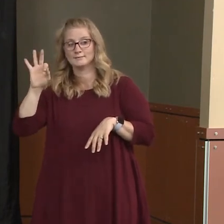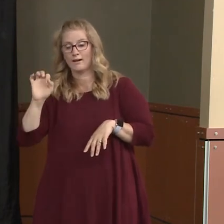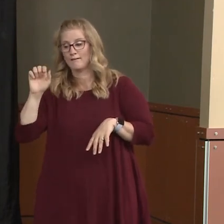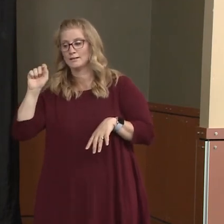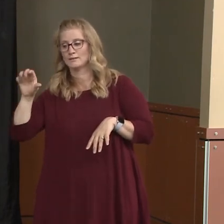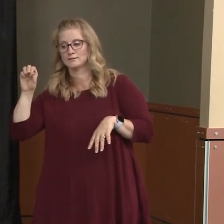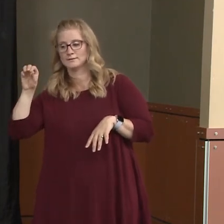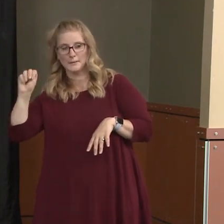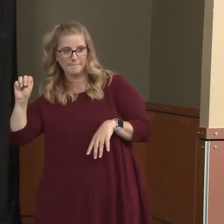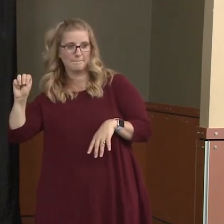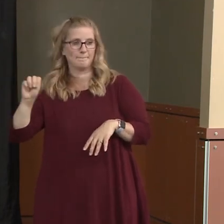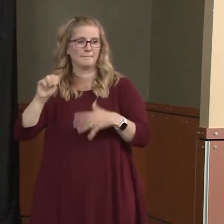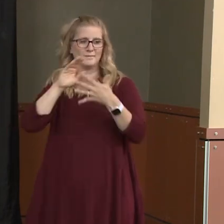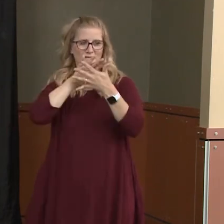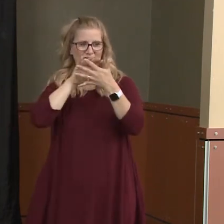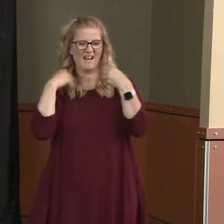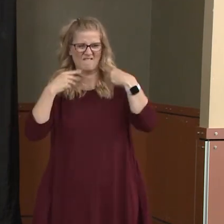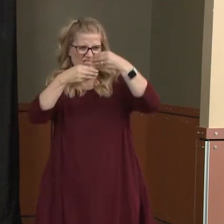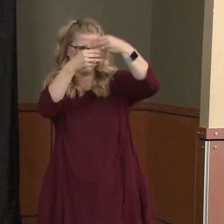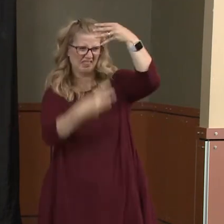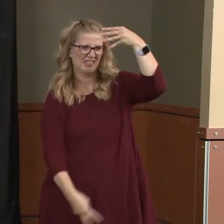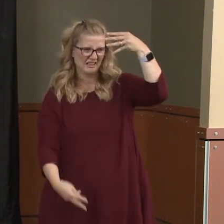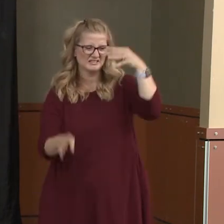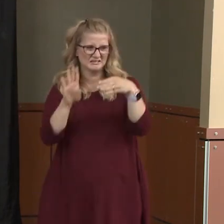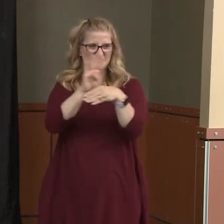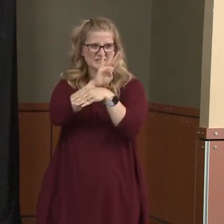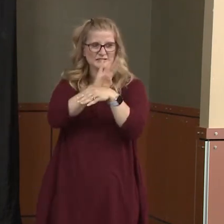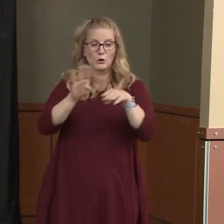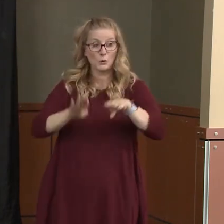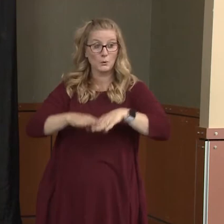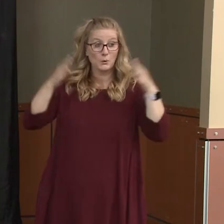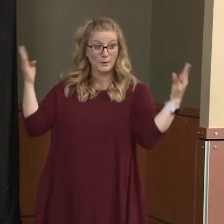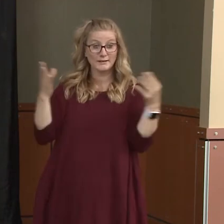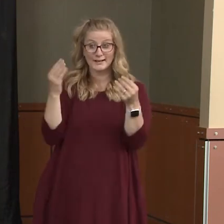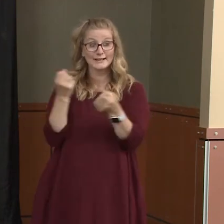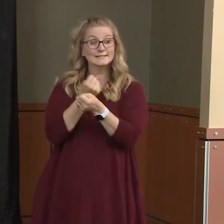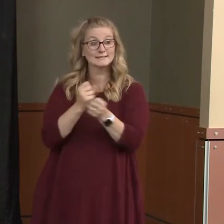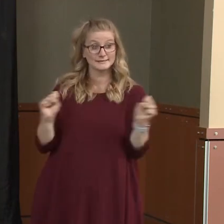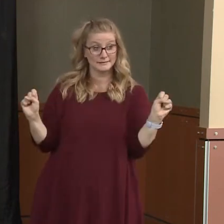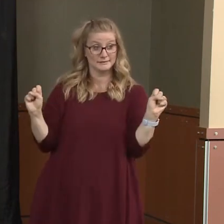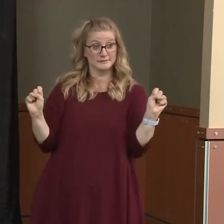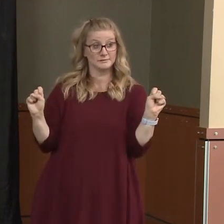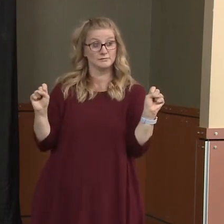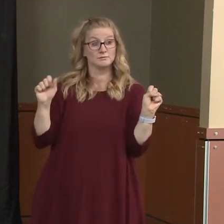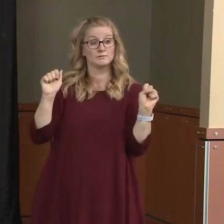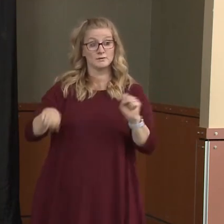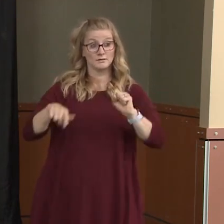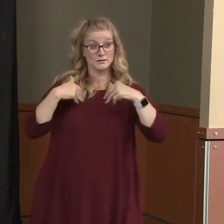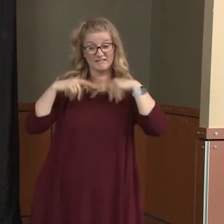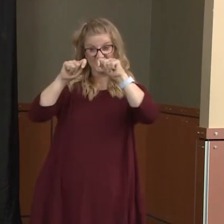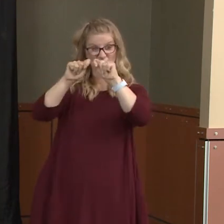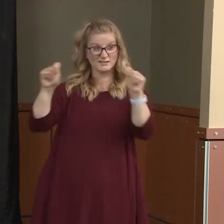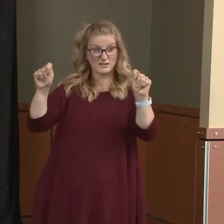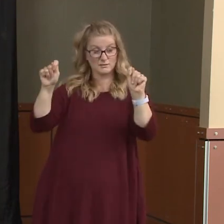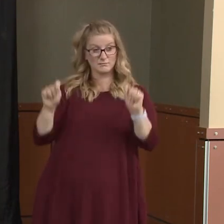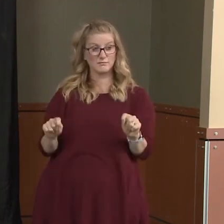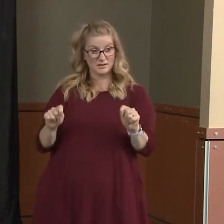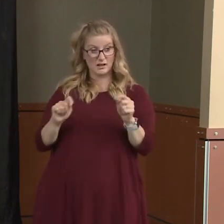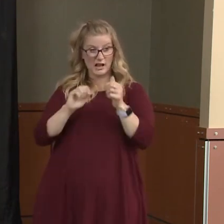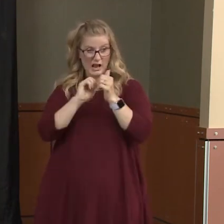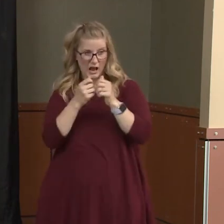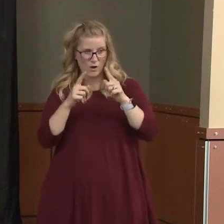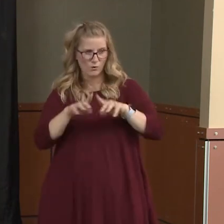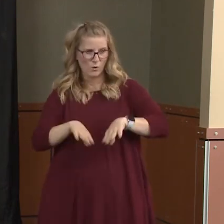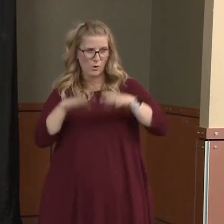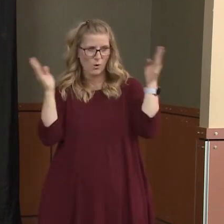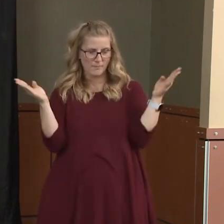So you can find templates to build your COVID safety plan, which businesses need to safely open. Industry-specific guidelines, do's and don'ts for